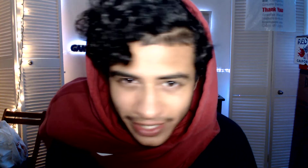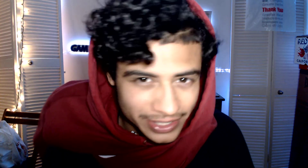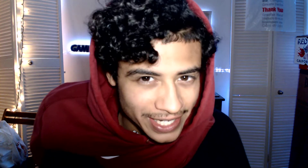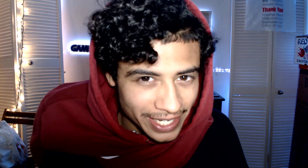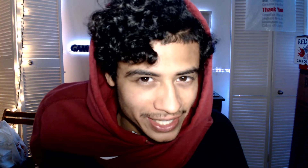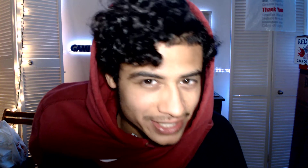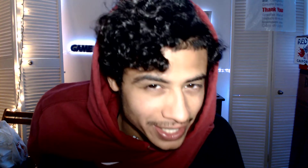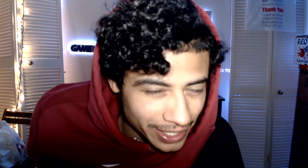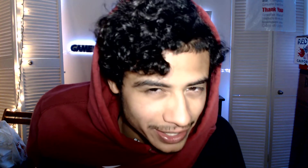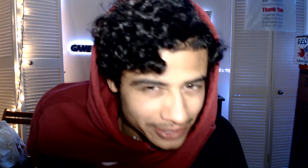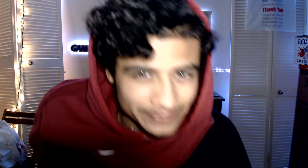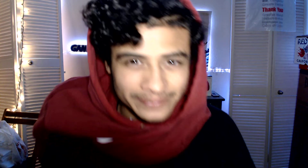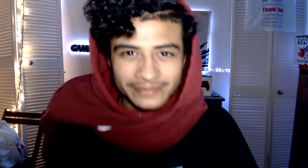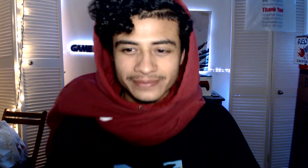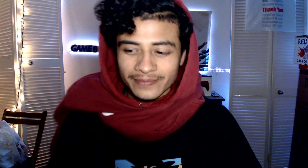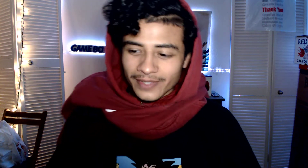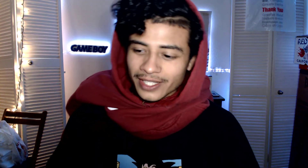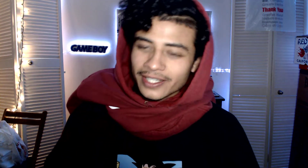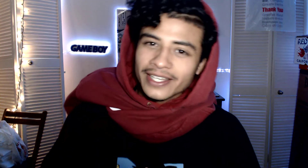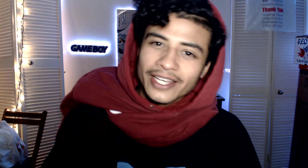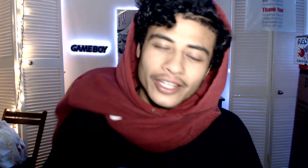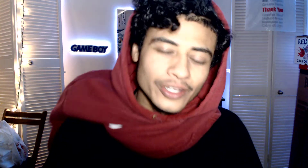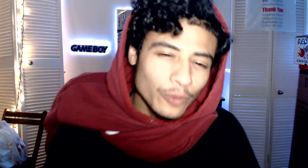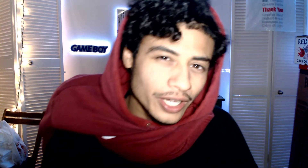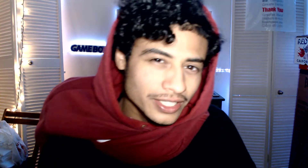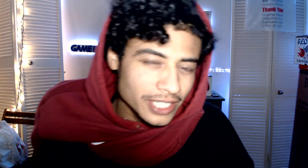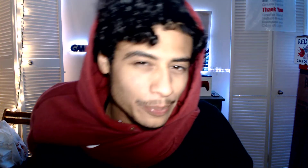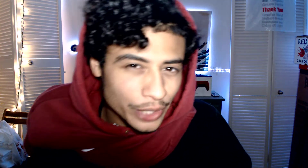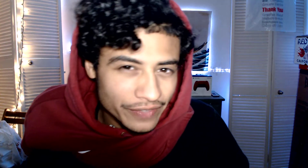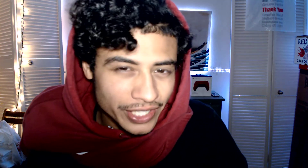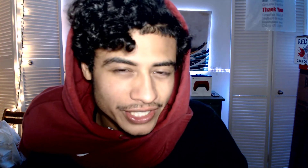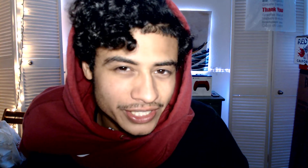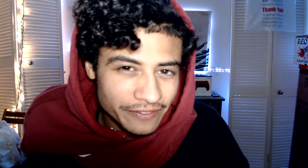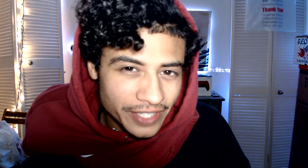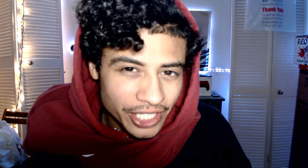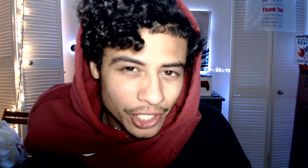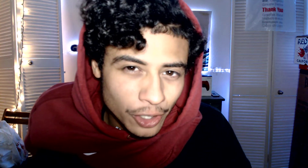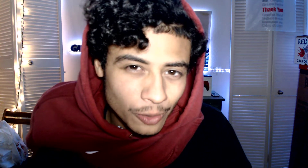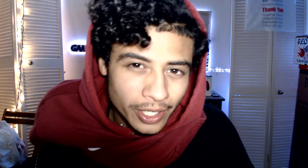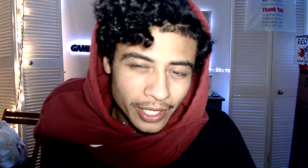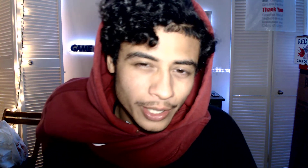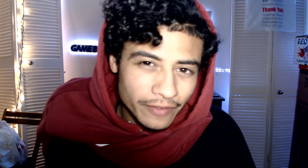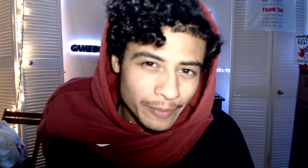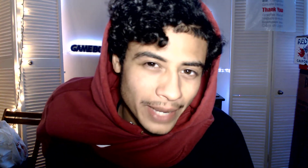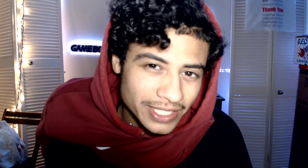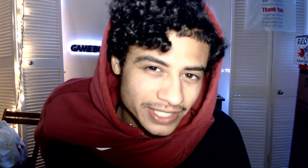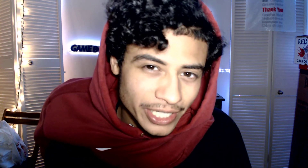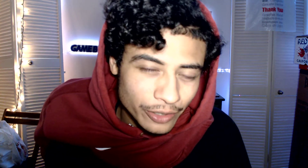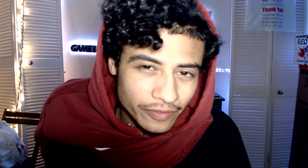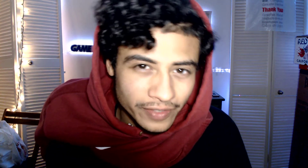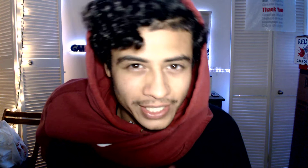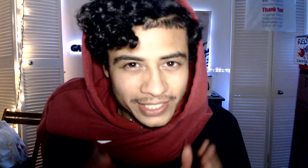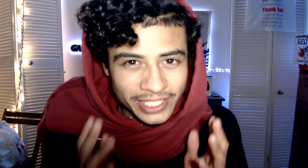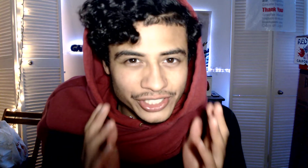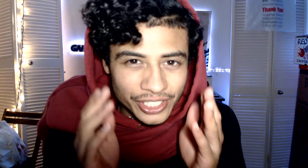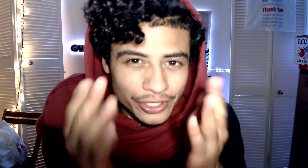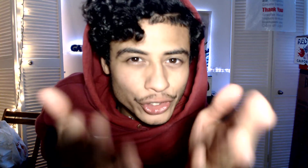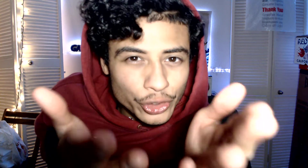today, today. There was a previous video of myself teaching you